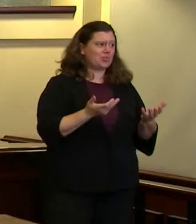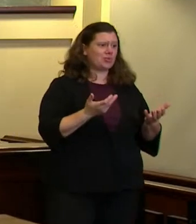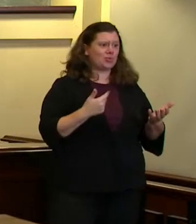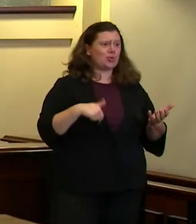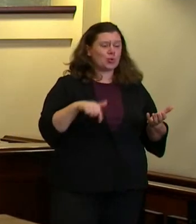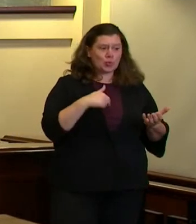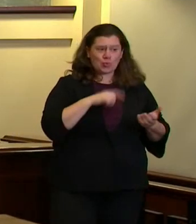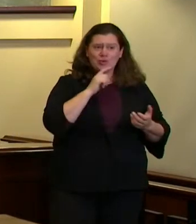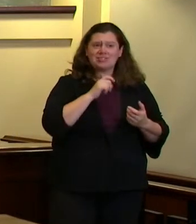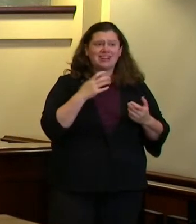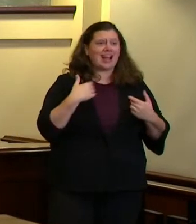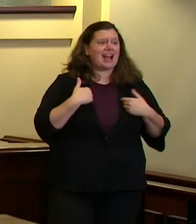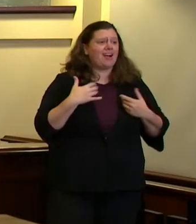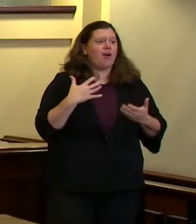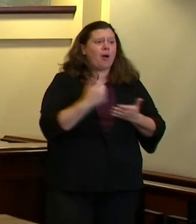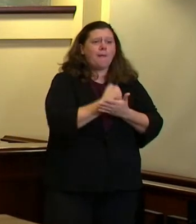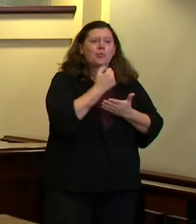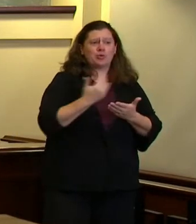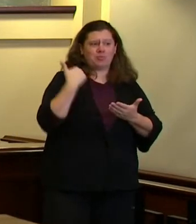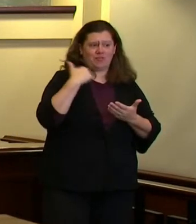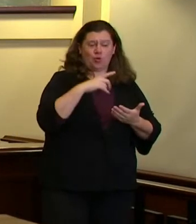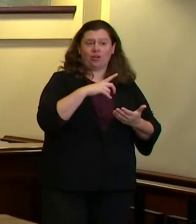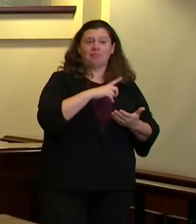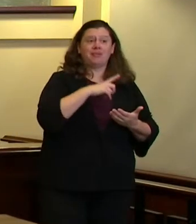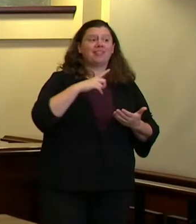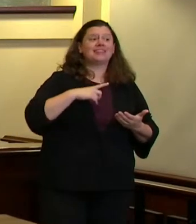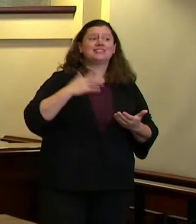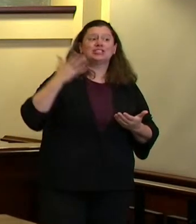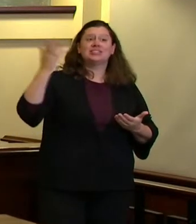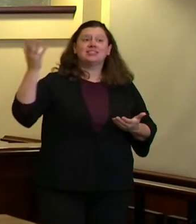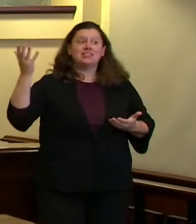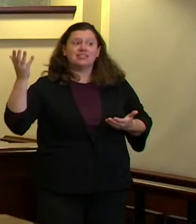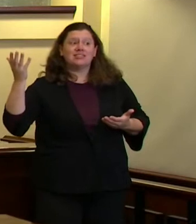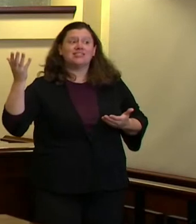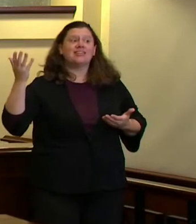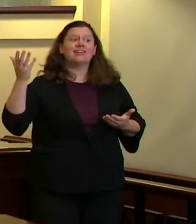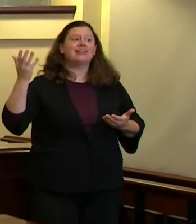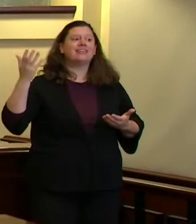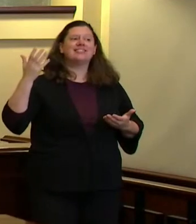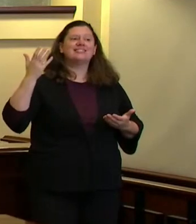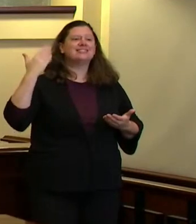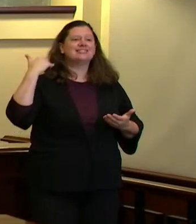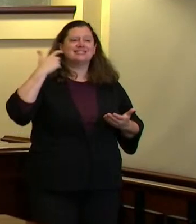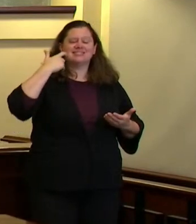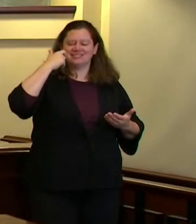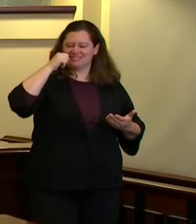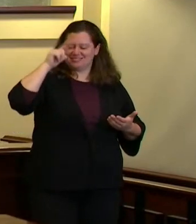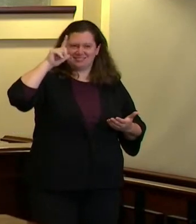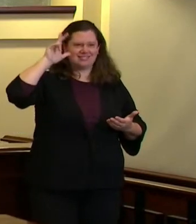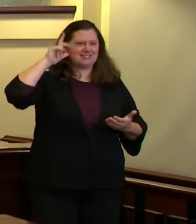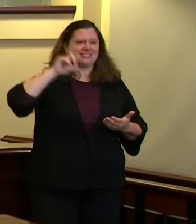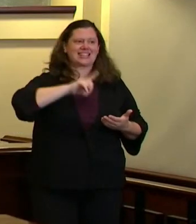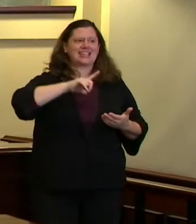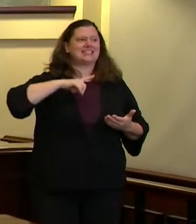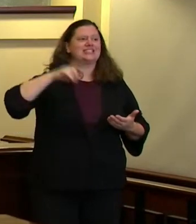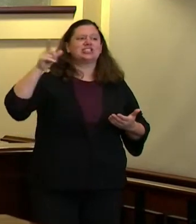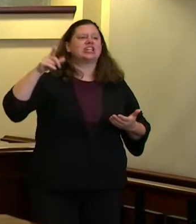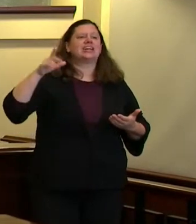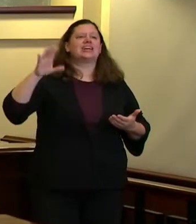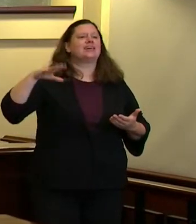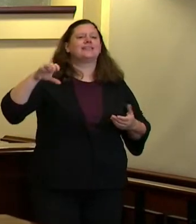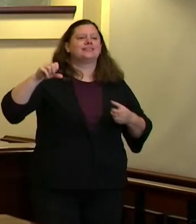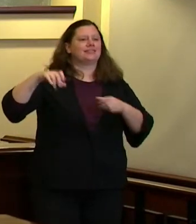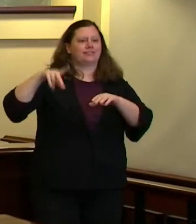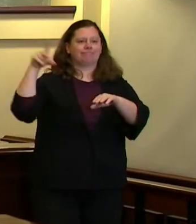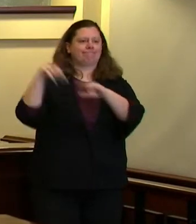that was missed by the legislature in the last couple of days when they decided not to make a sizable investment in